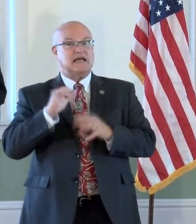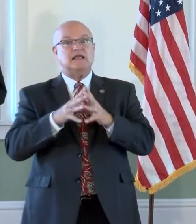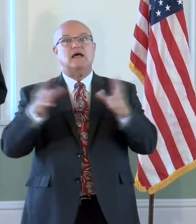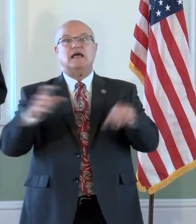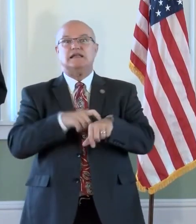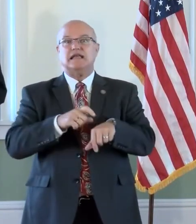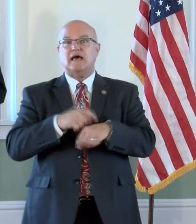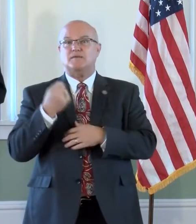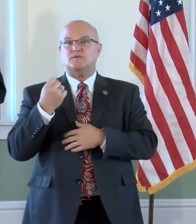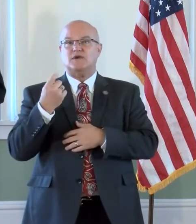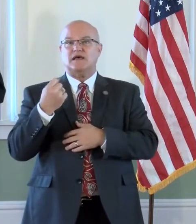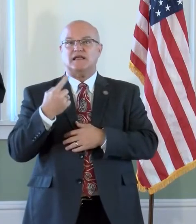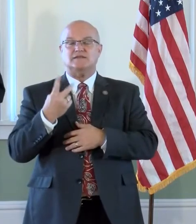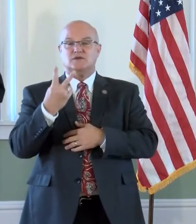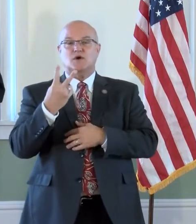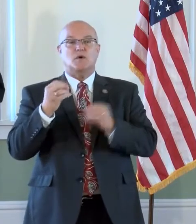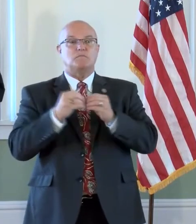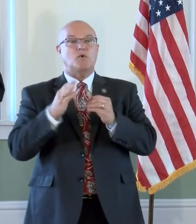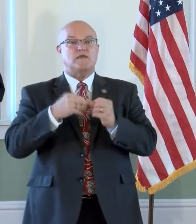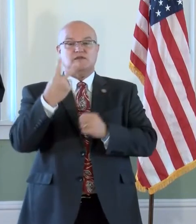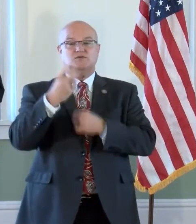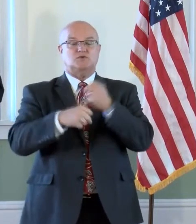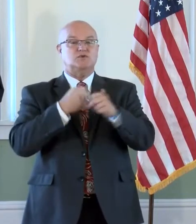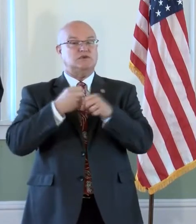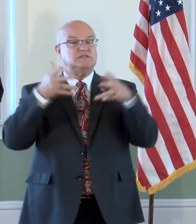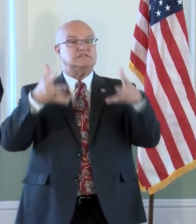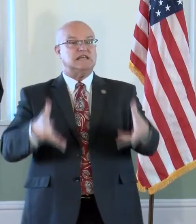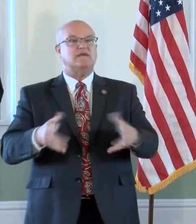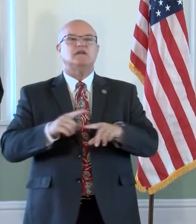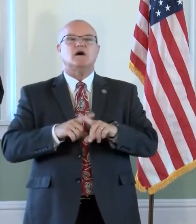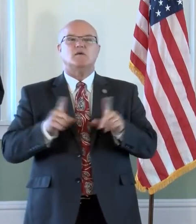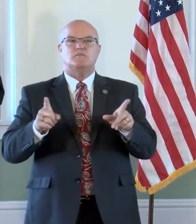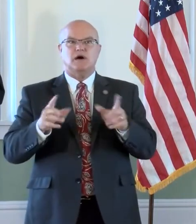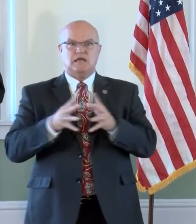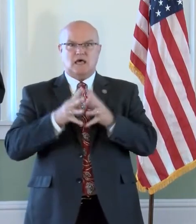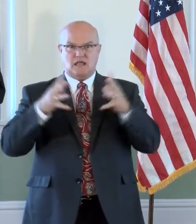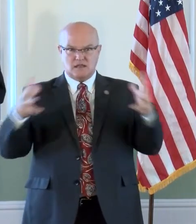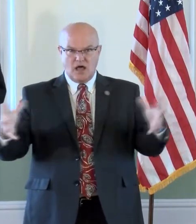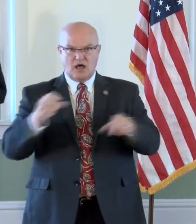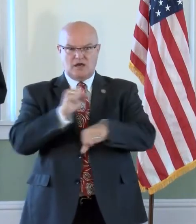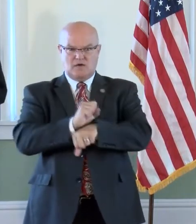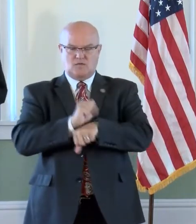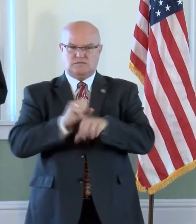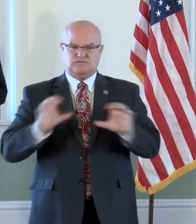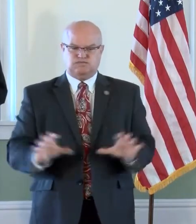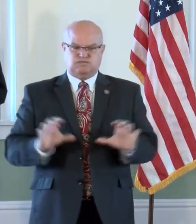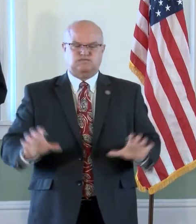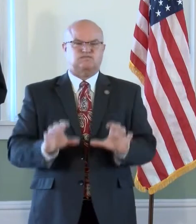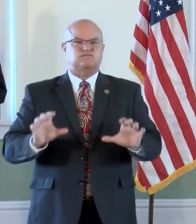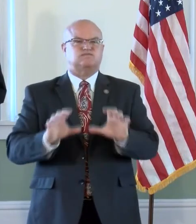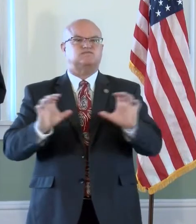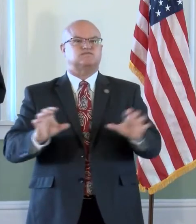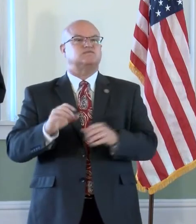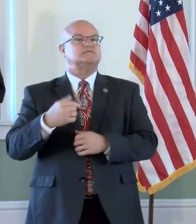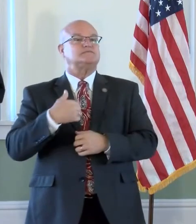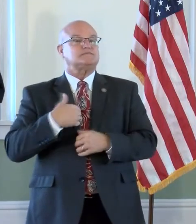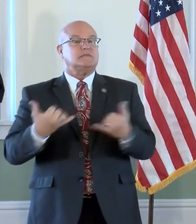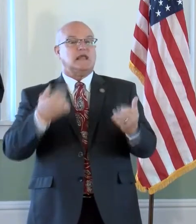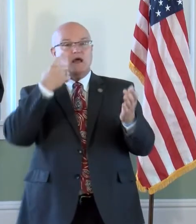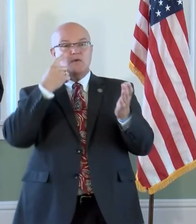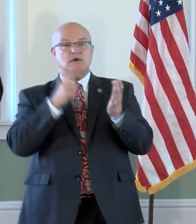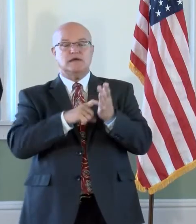time when you realize there's more than two years left. But there is a lot of work to be done. And I want to now